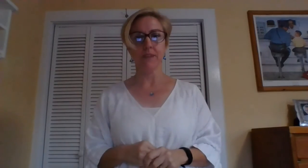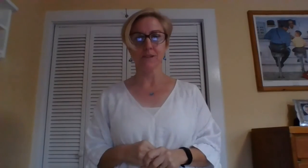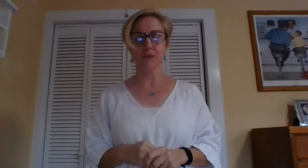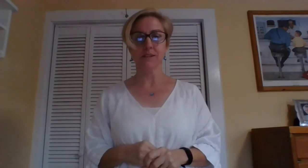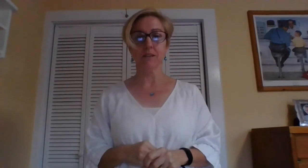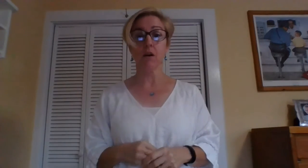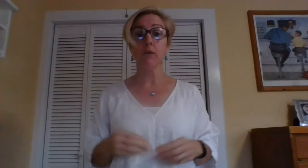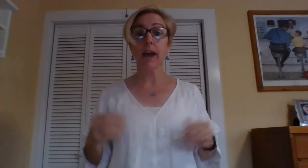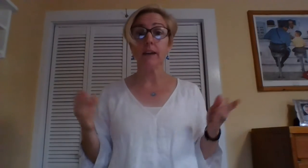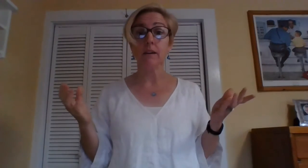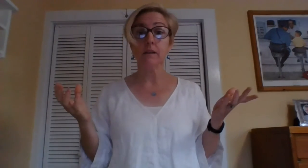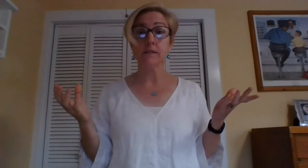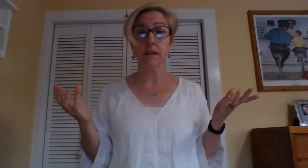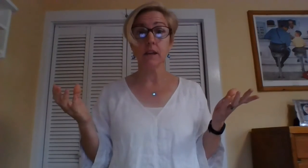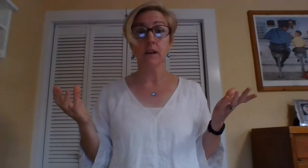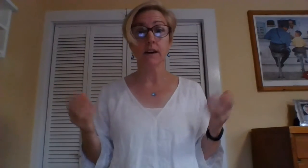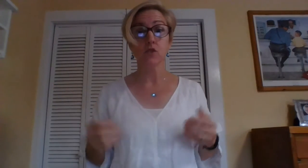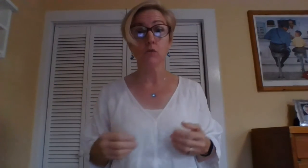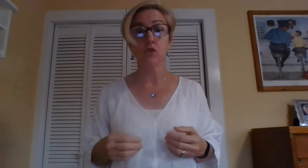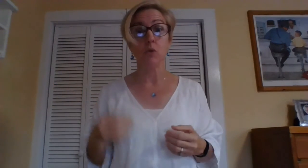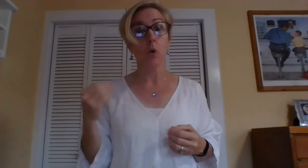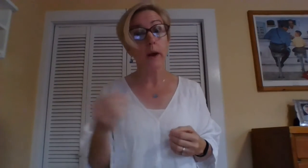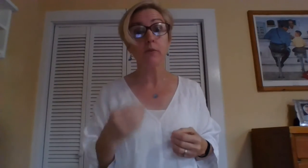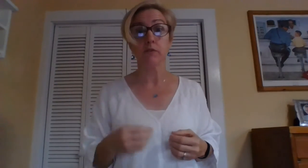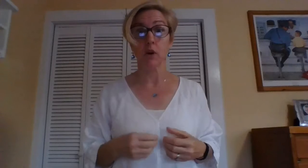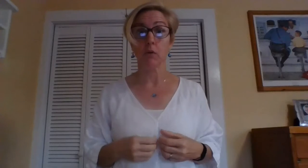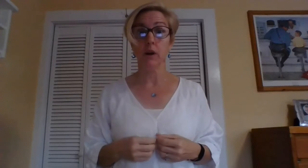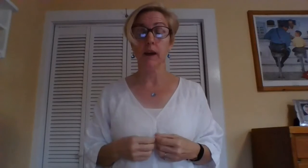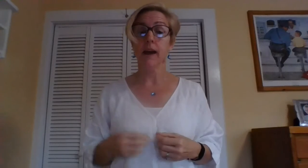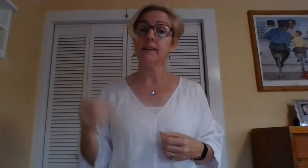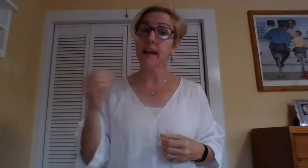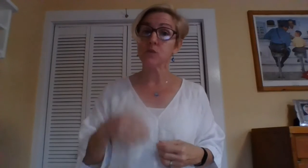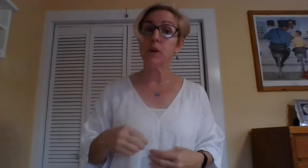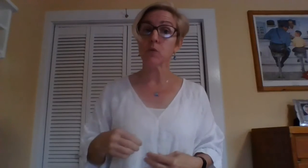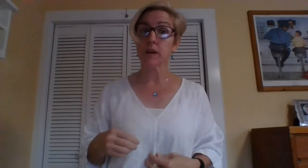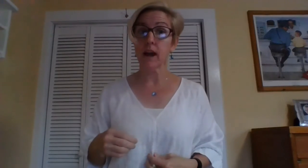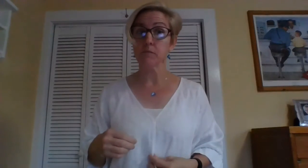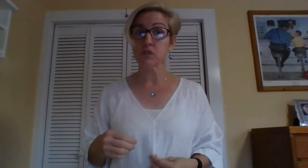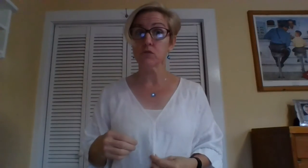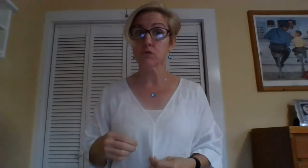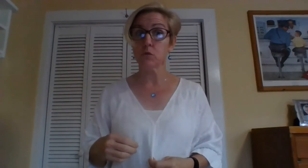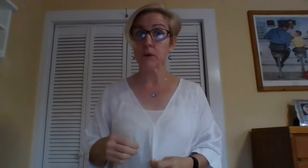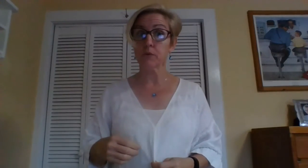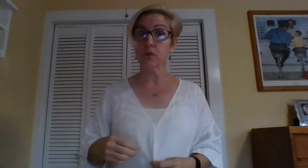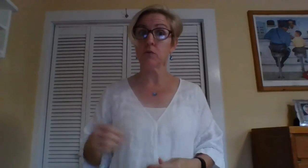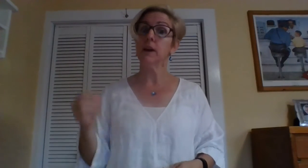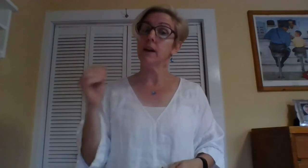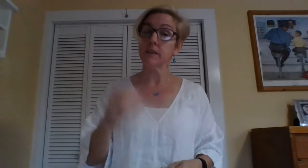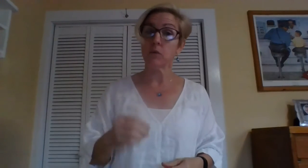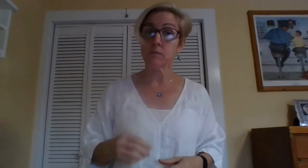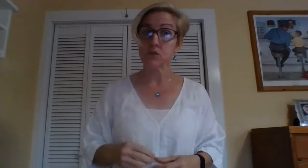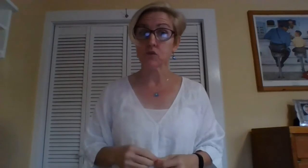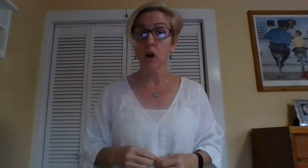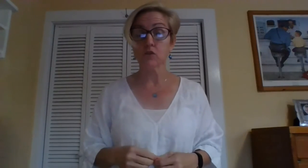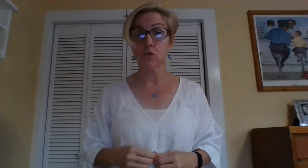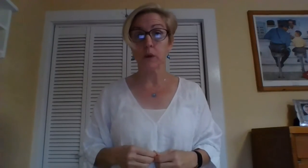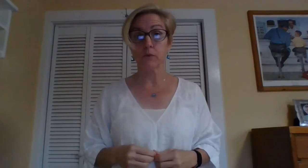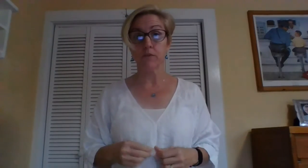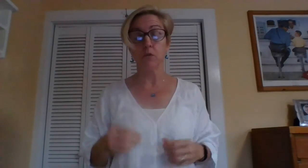That's what he said. Okay. See? I told you. Quick review. Next week, we're going to have Ms. Sue do quick review, and then we'll have Mr. Todd do quick review,